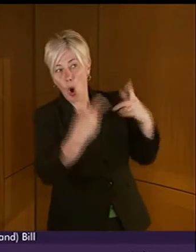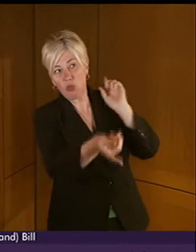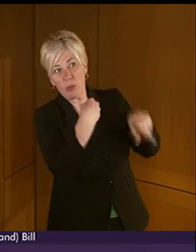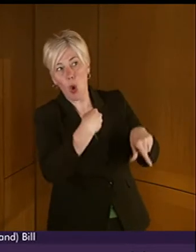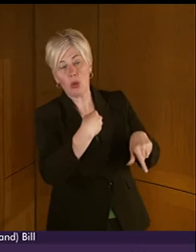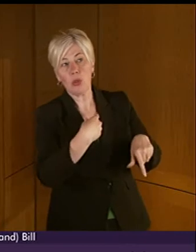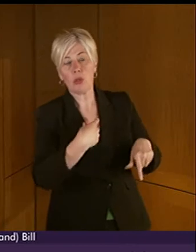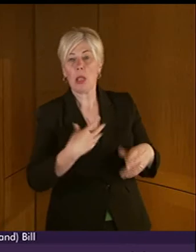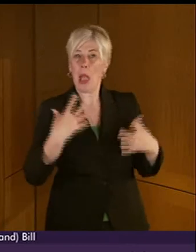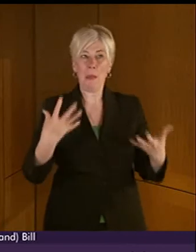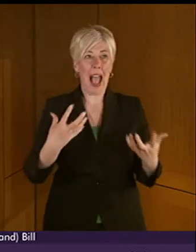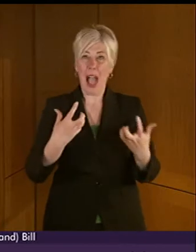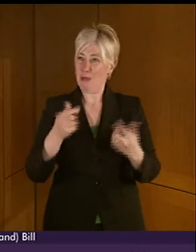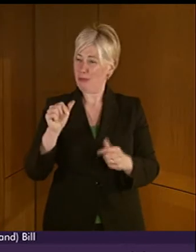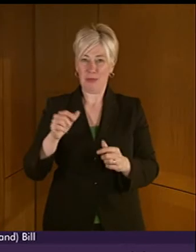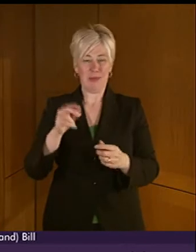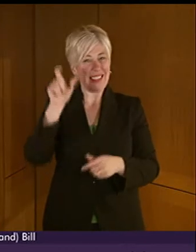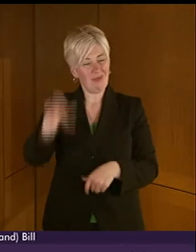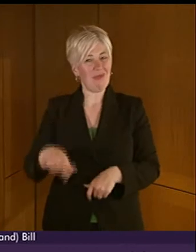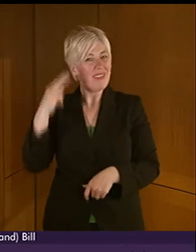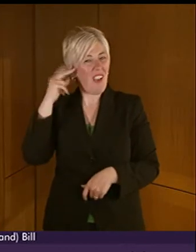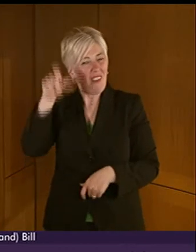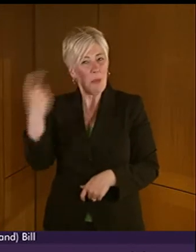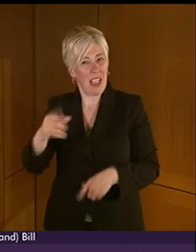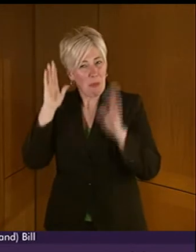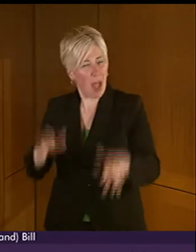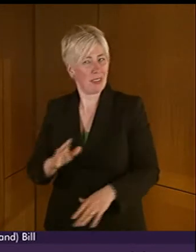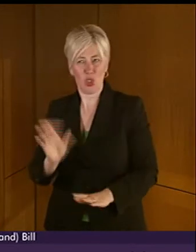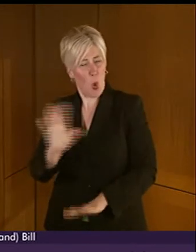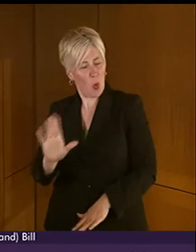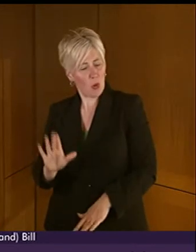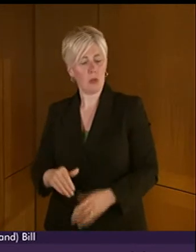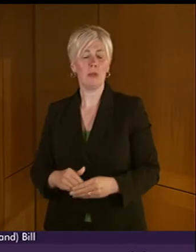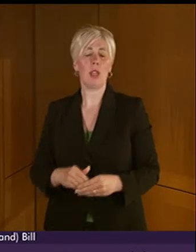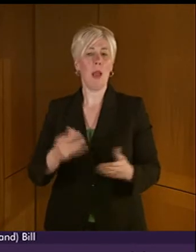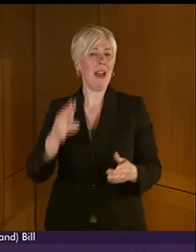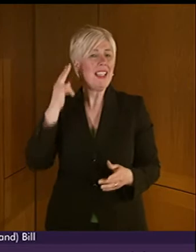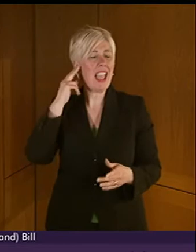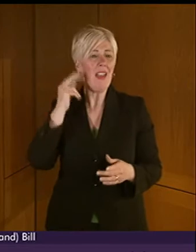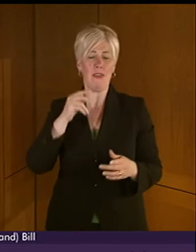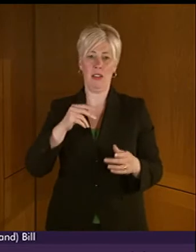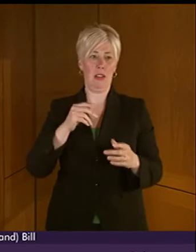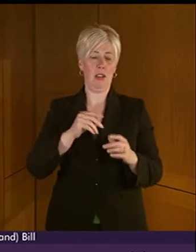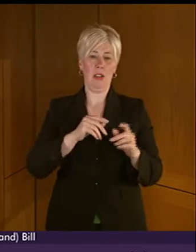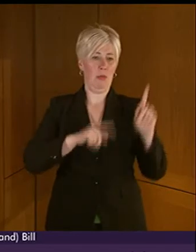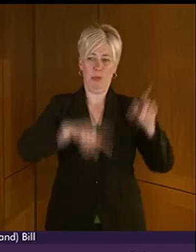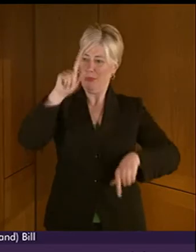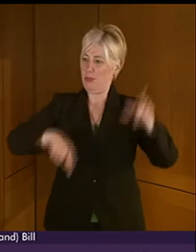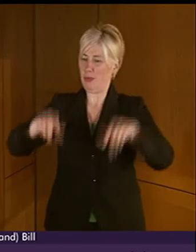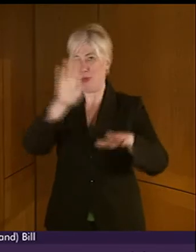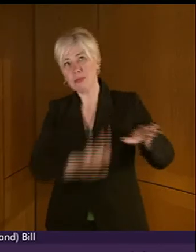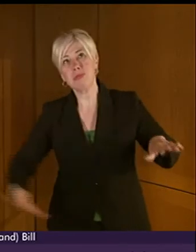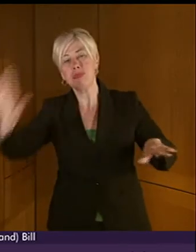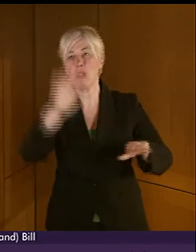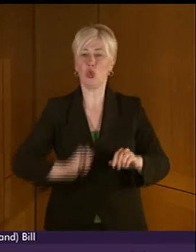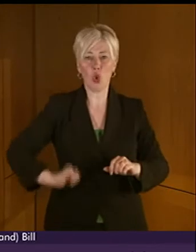available. It is clear then that BSL is used by a large number of people from all backgrounds and circumstances in Scotland. This